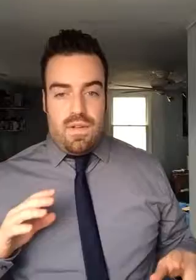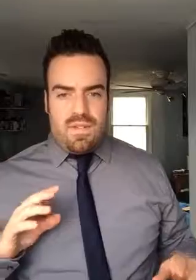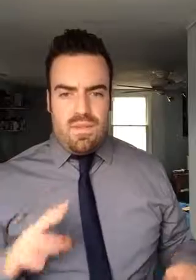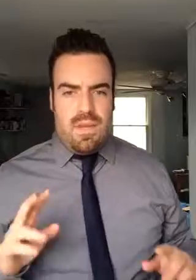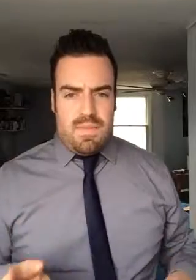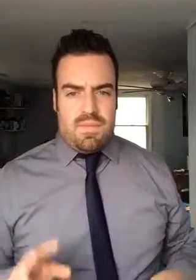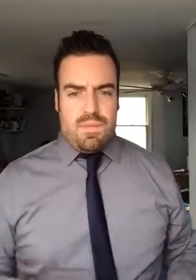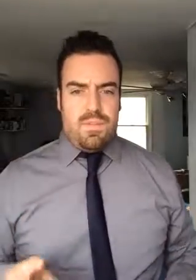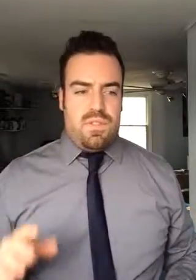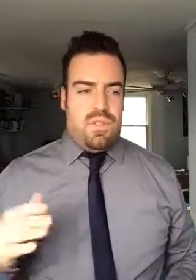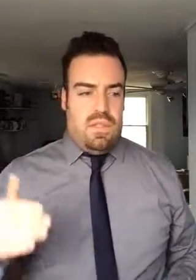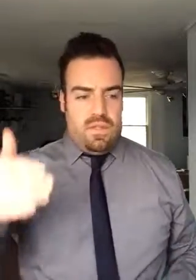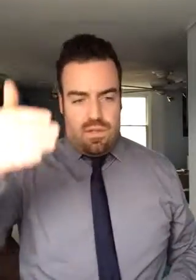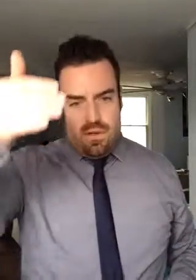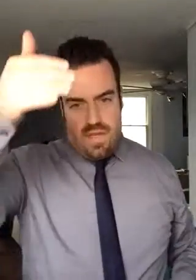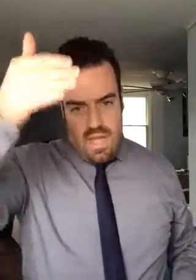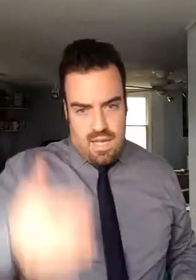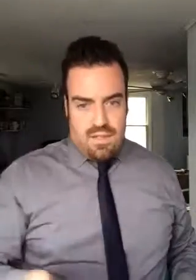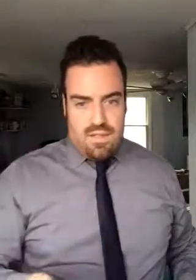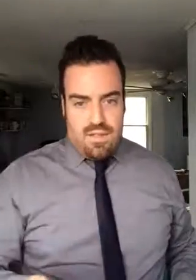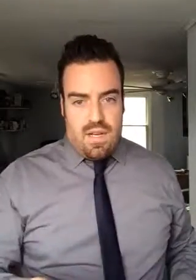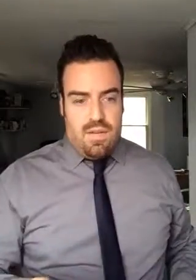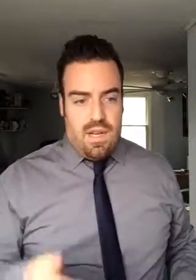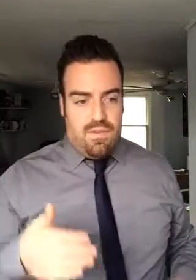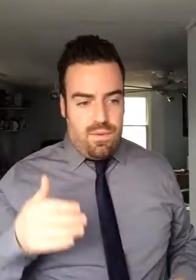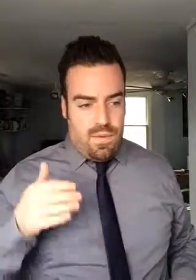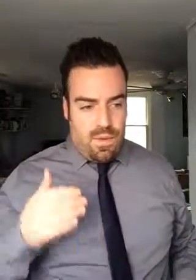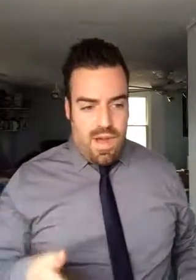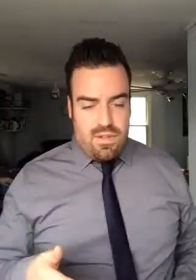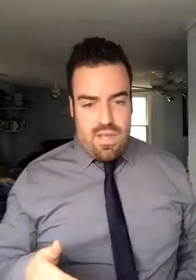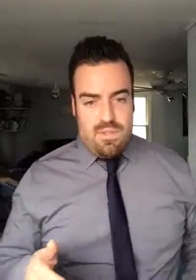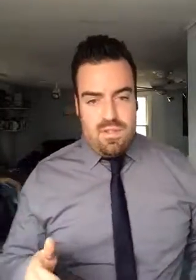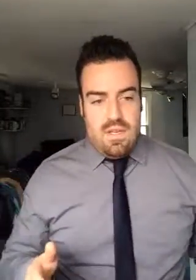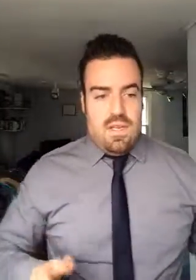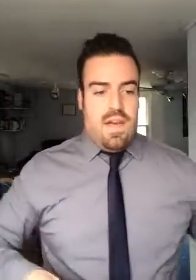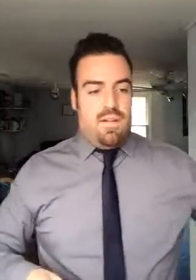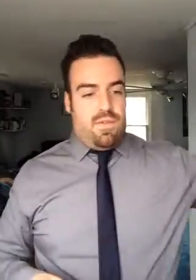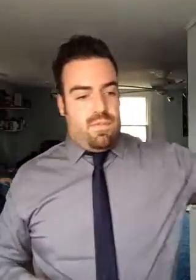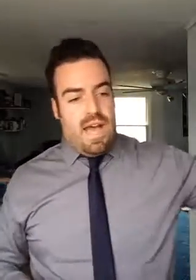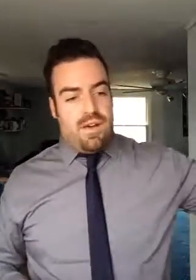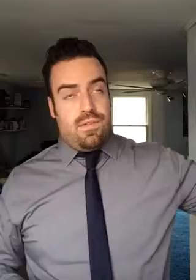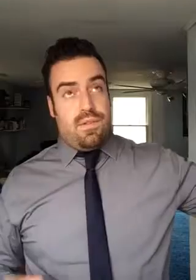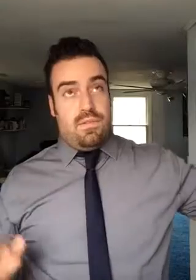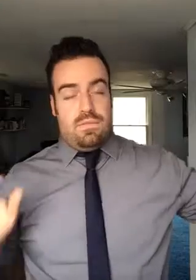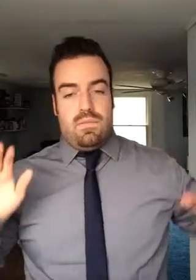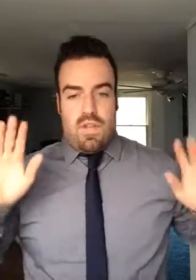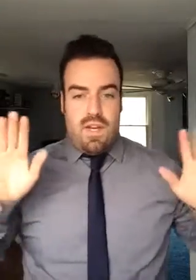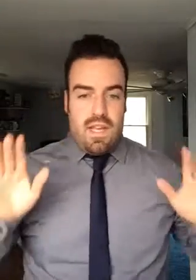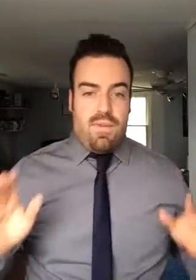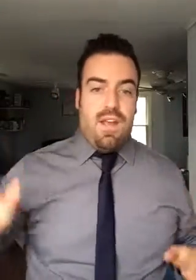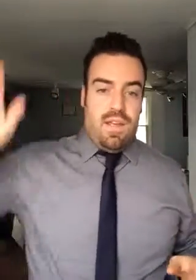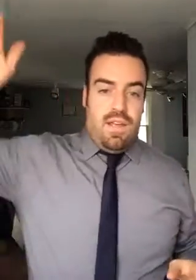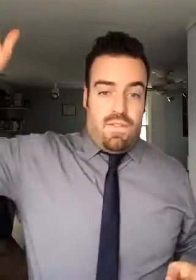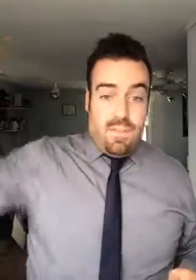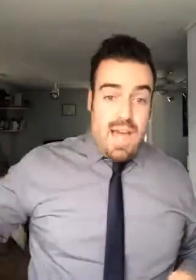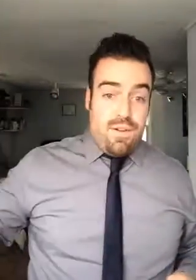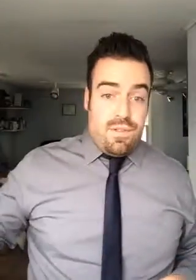two main muscle groups. So on the anterior side, you have your quadriceps. From lateral, sorry, again, right. From lateral